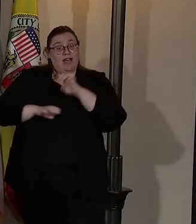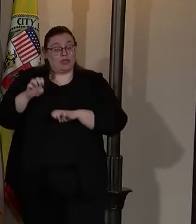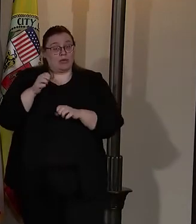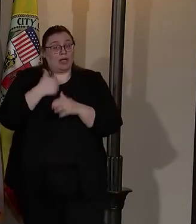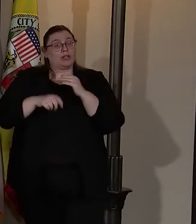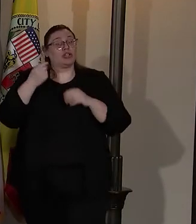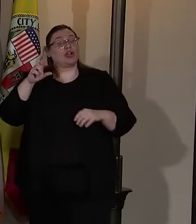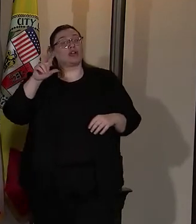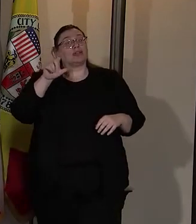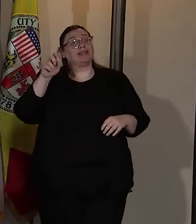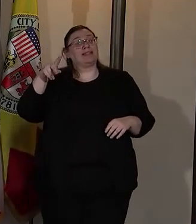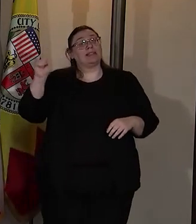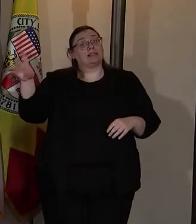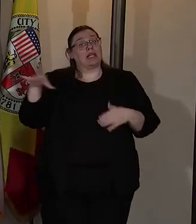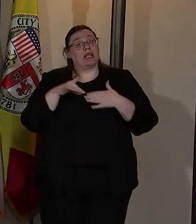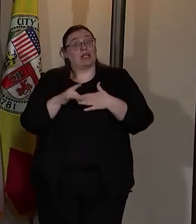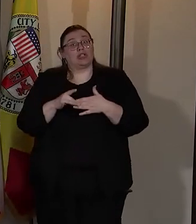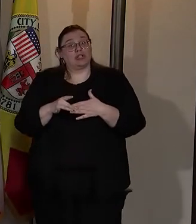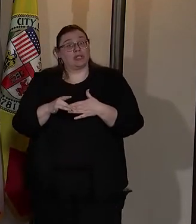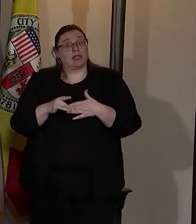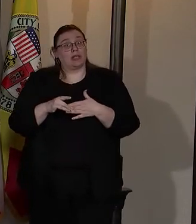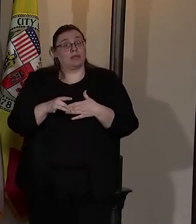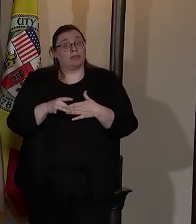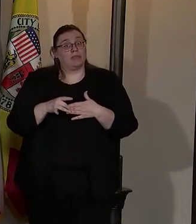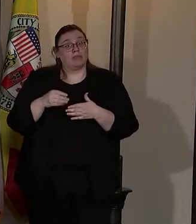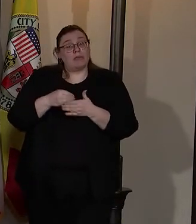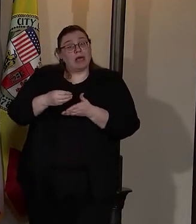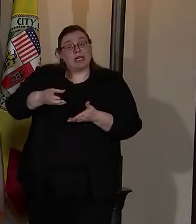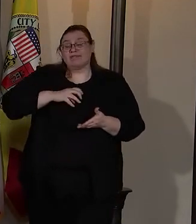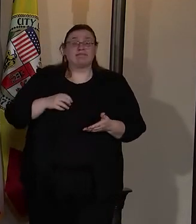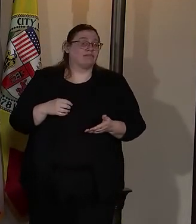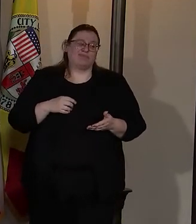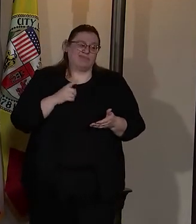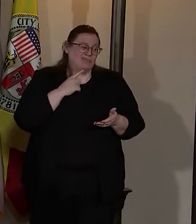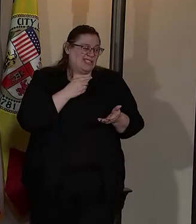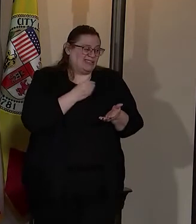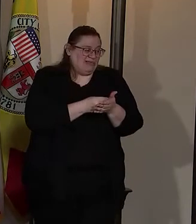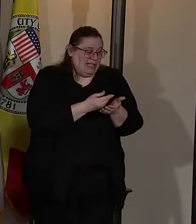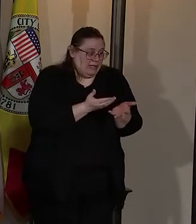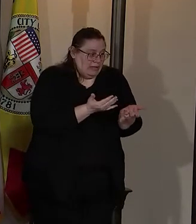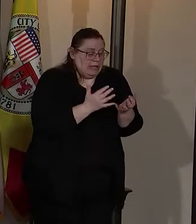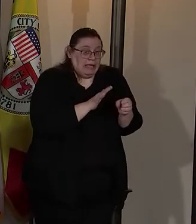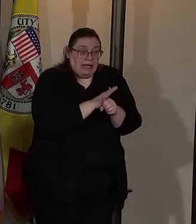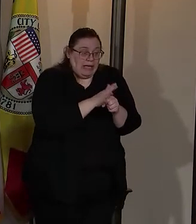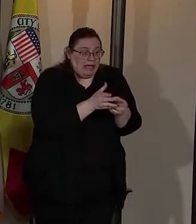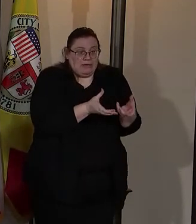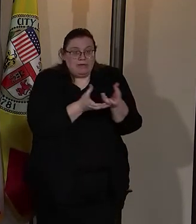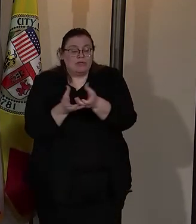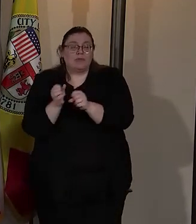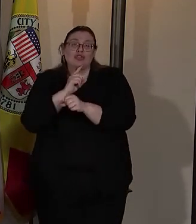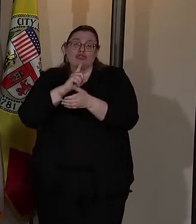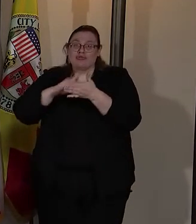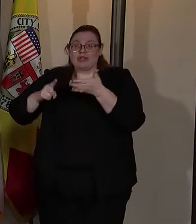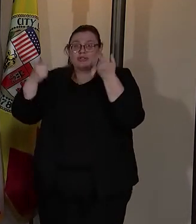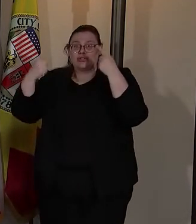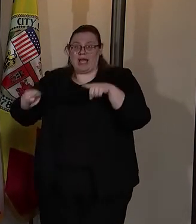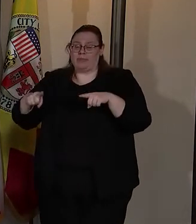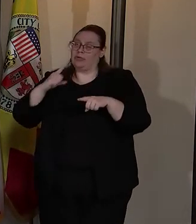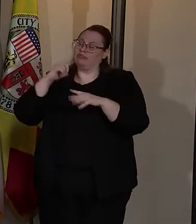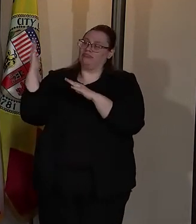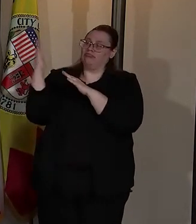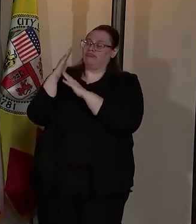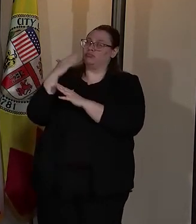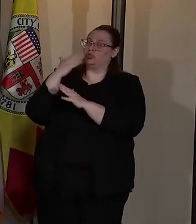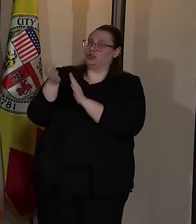leadership, they didn't take any money. We could only raise enough money to make sure that the research was done at a very high level.